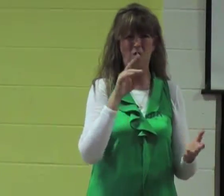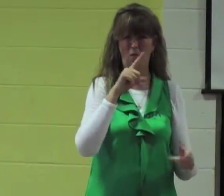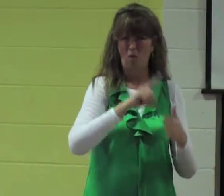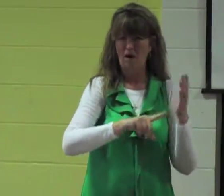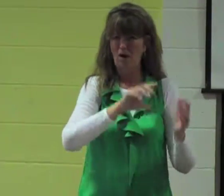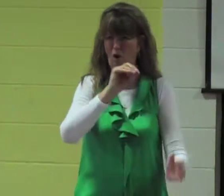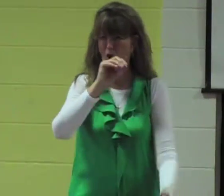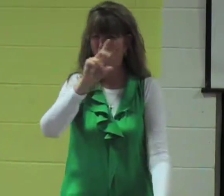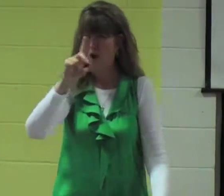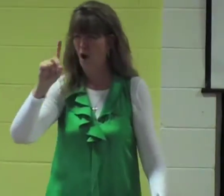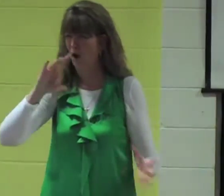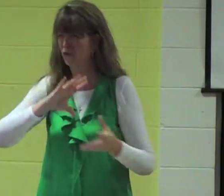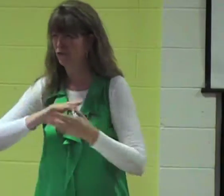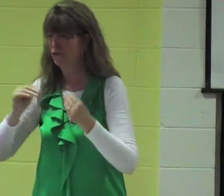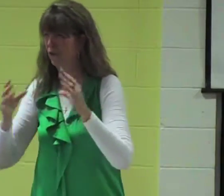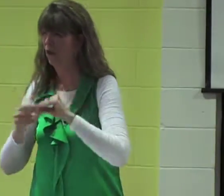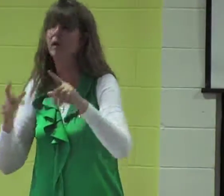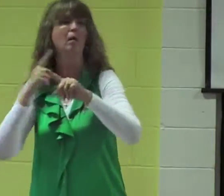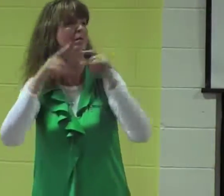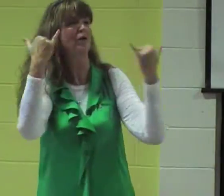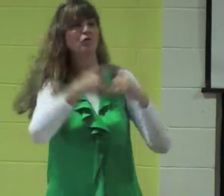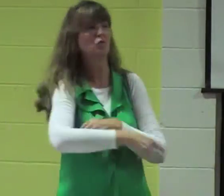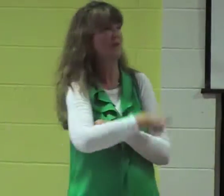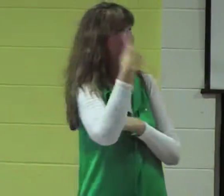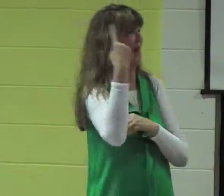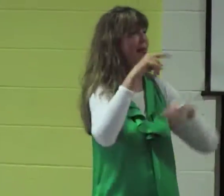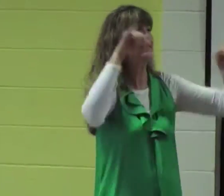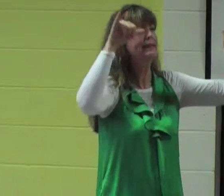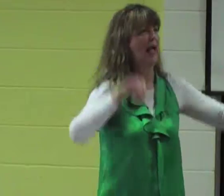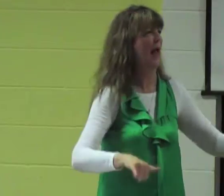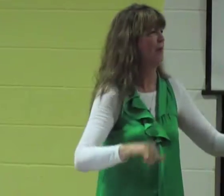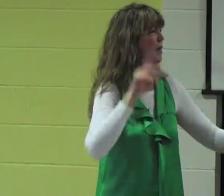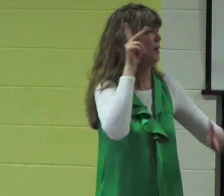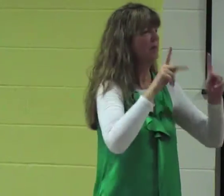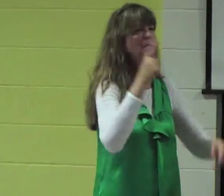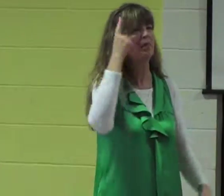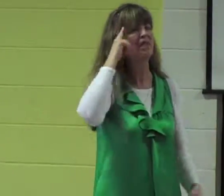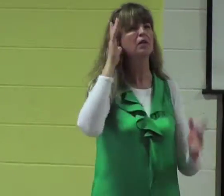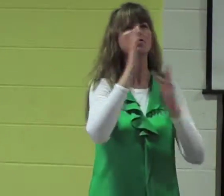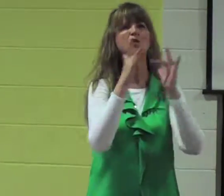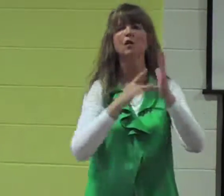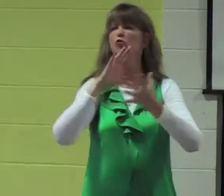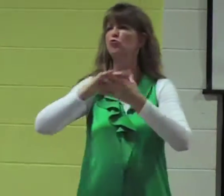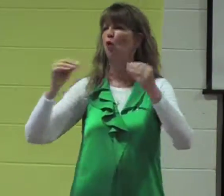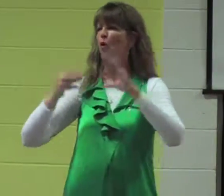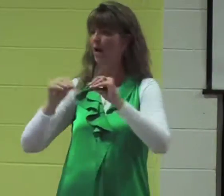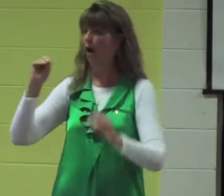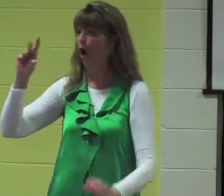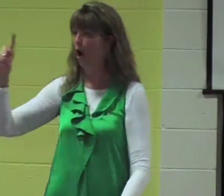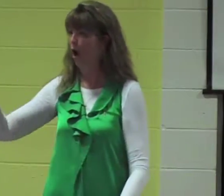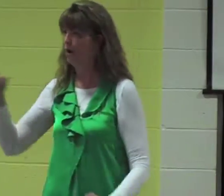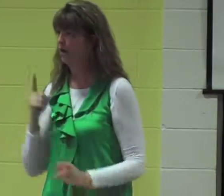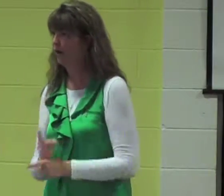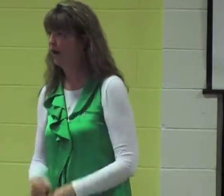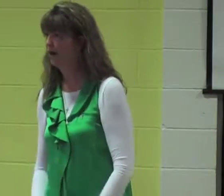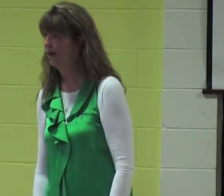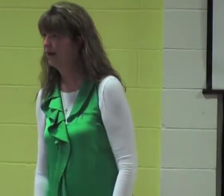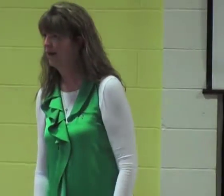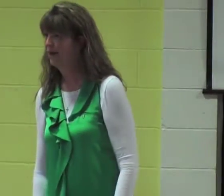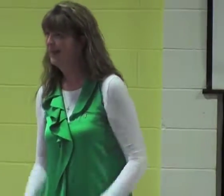that sinners could be forgiven. People thought that was a bizarre story back then and they still think it's